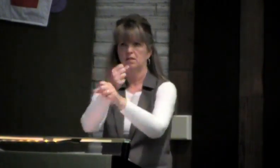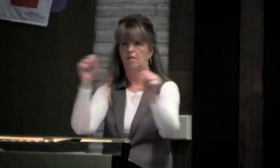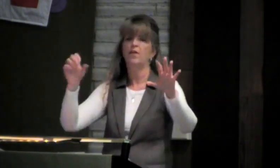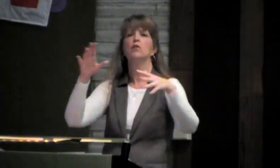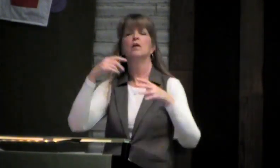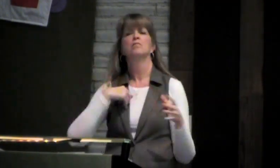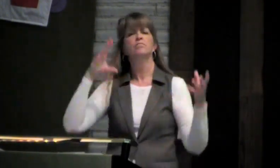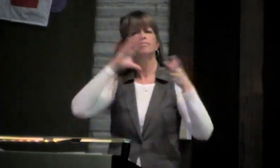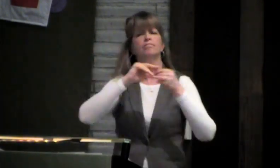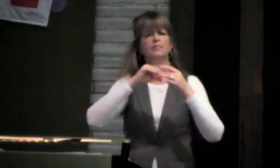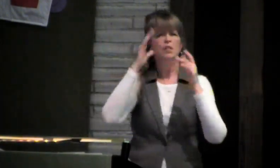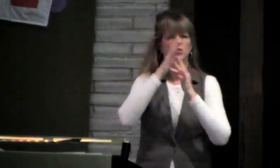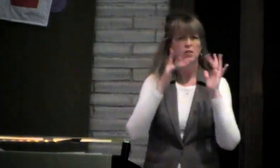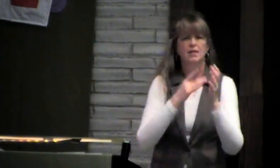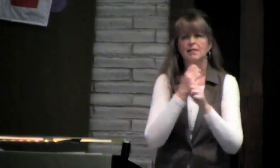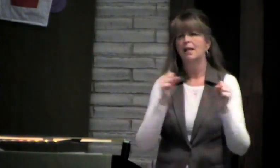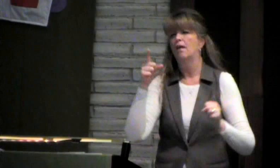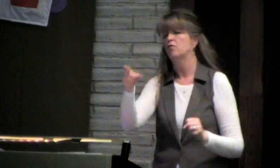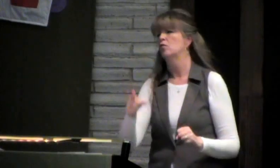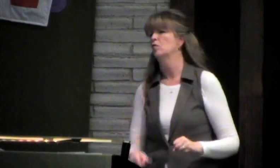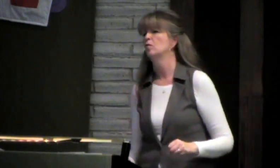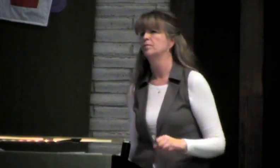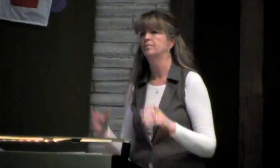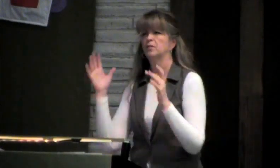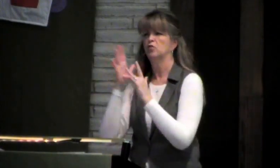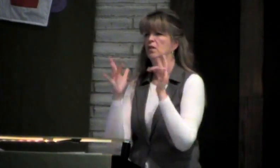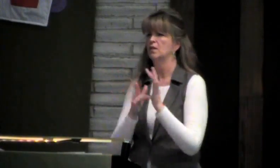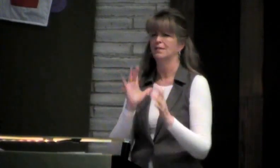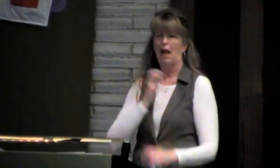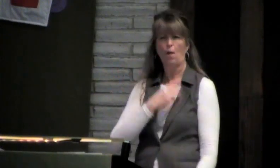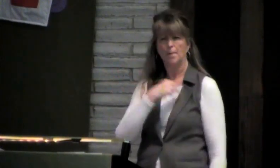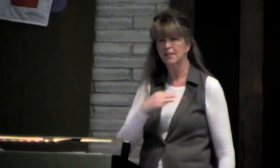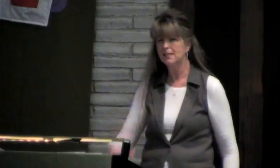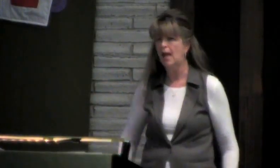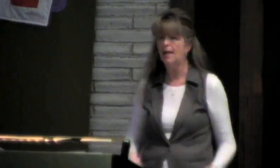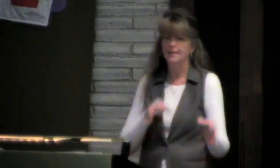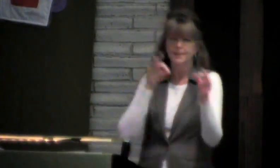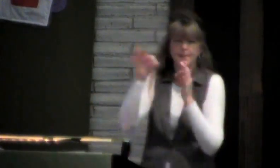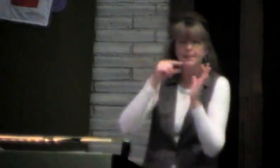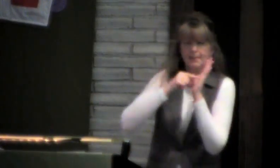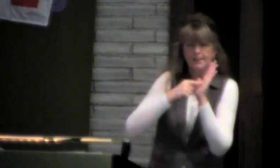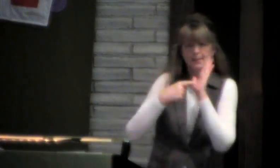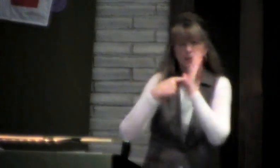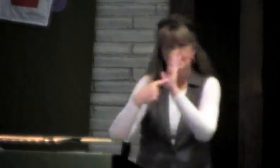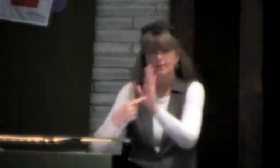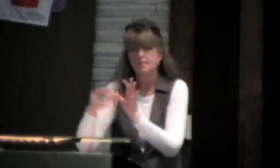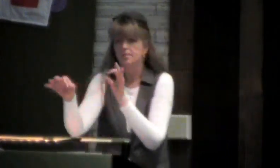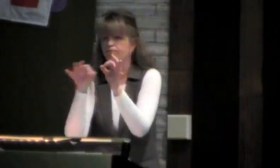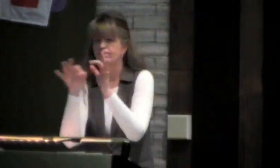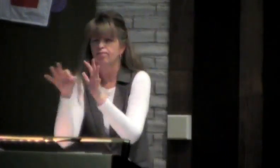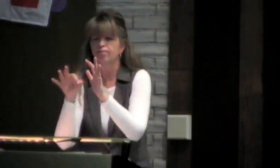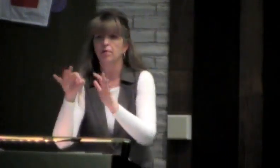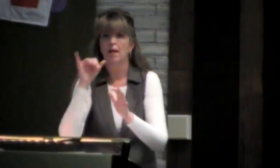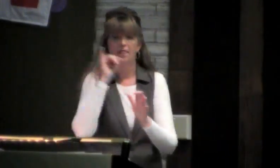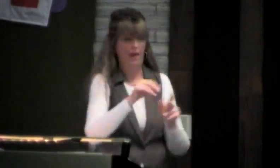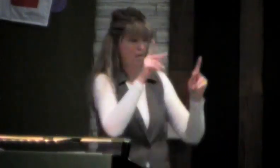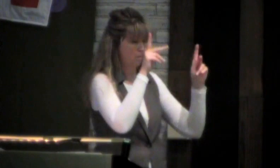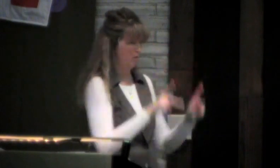That is the individual's response to the gift. Now, you can say, Jesus is our Messiah, Jesus has come to save you, you can